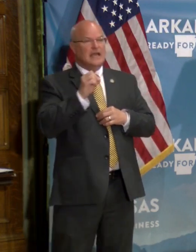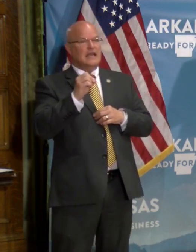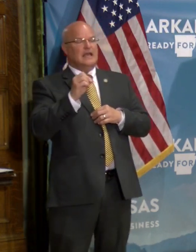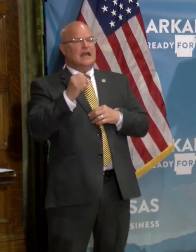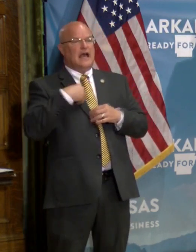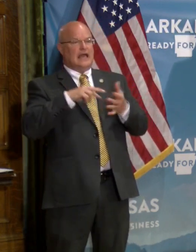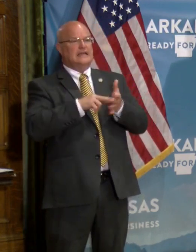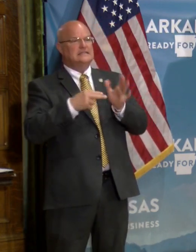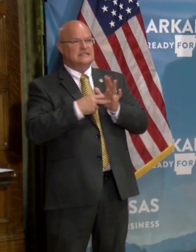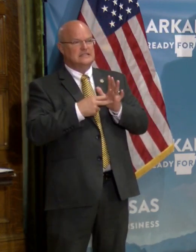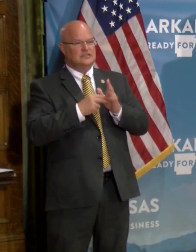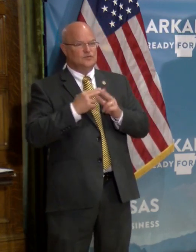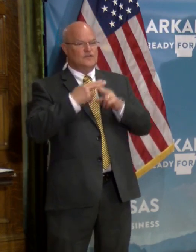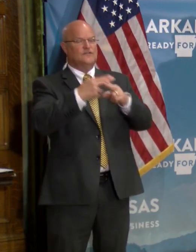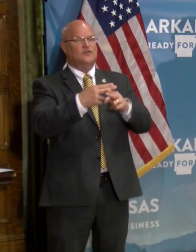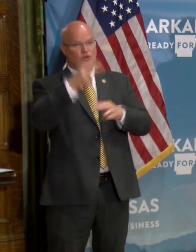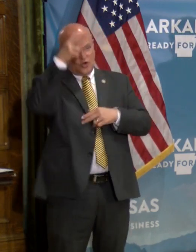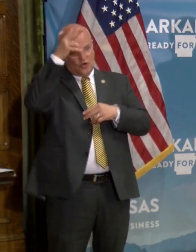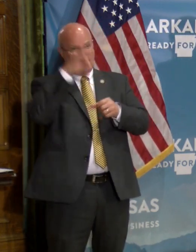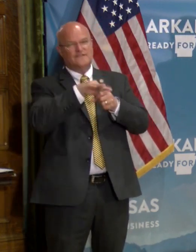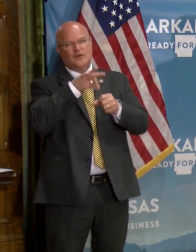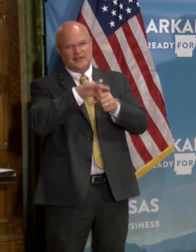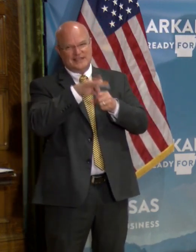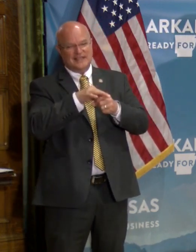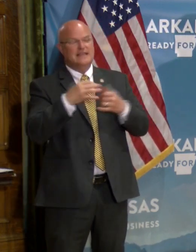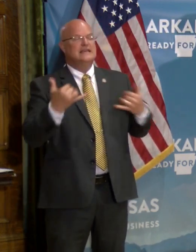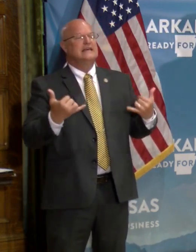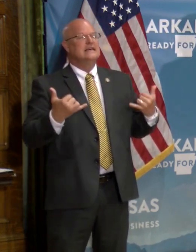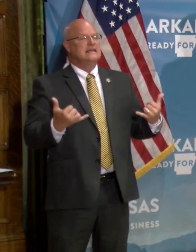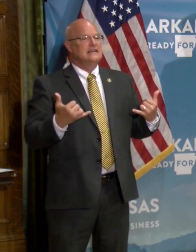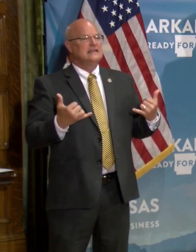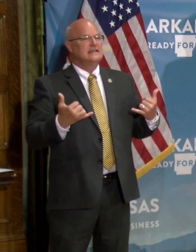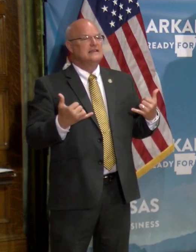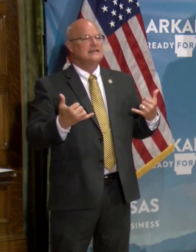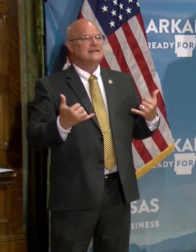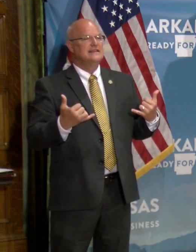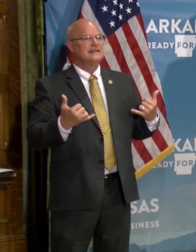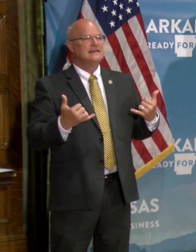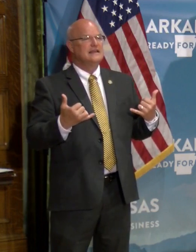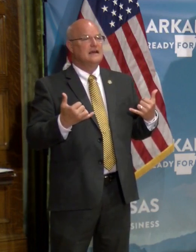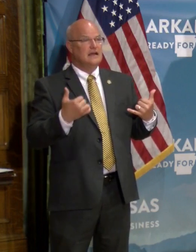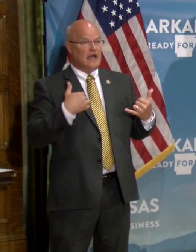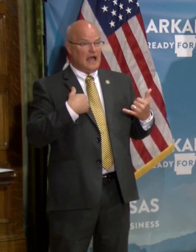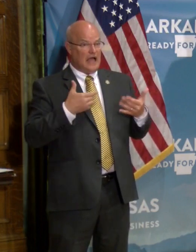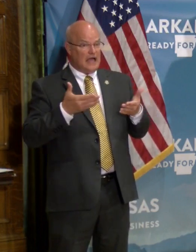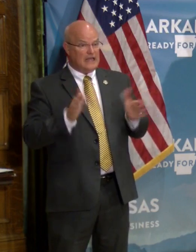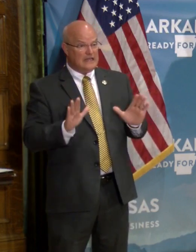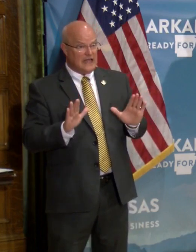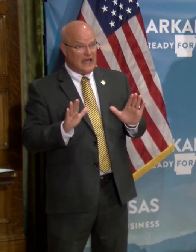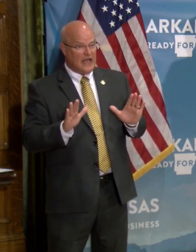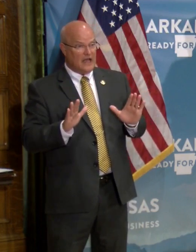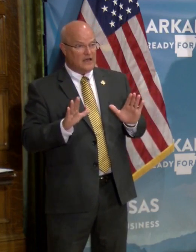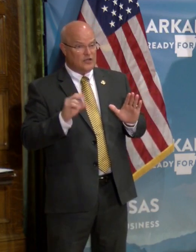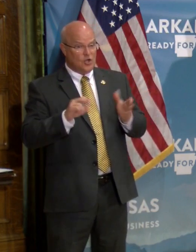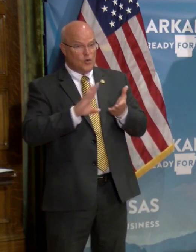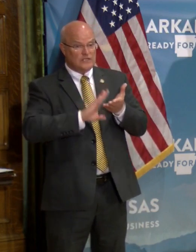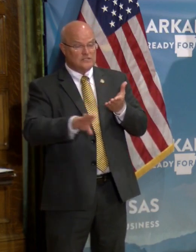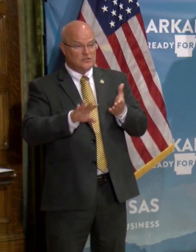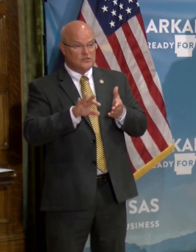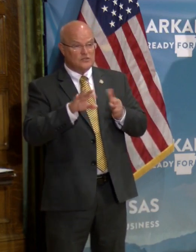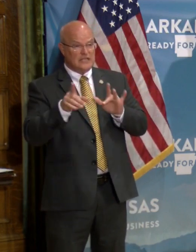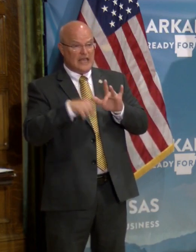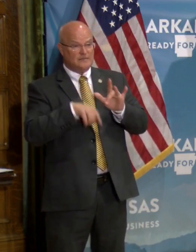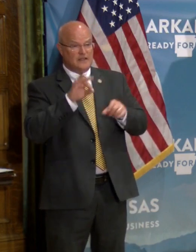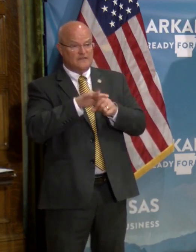I intended to refer to early voting. Now, uh, did I allow the no excuse absentee